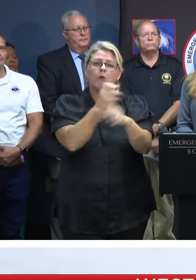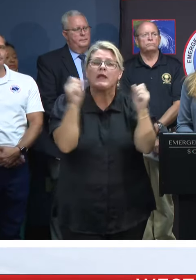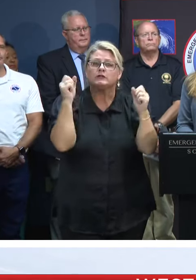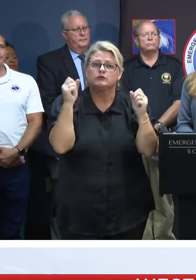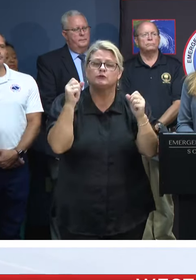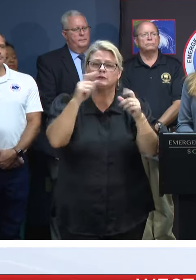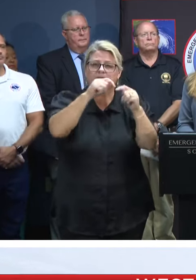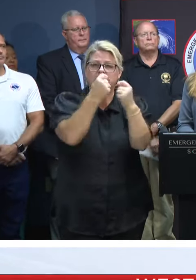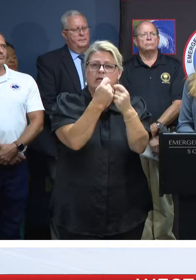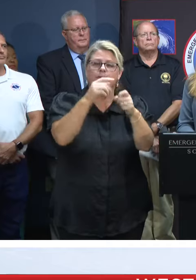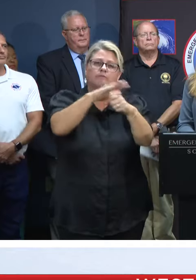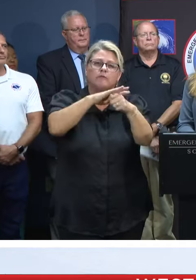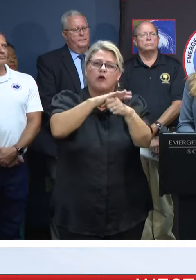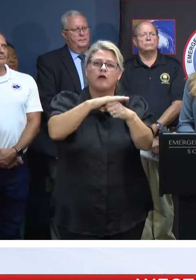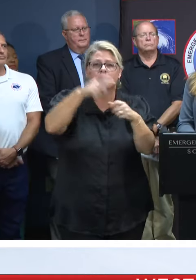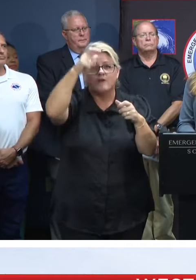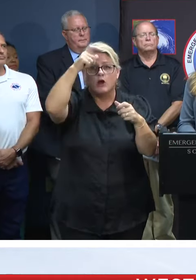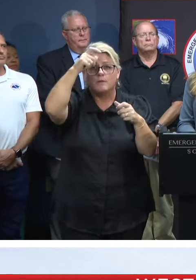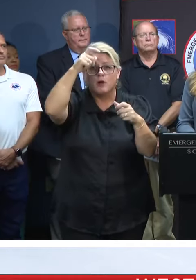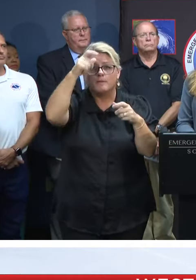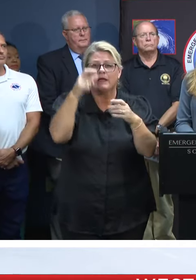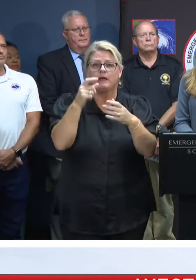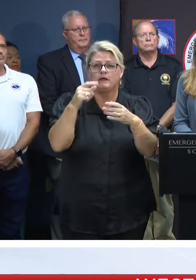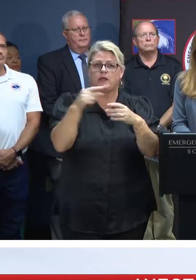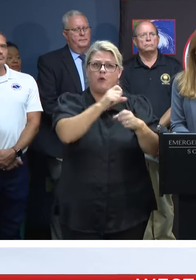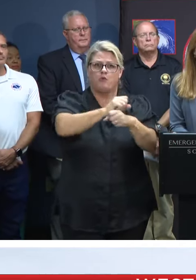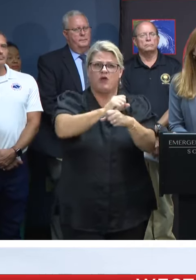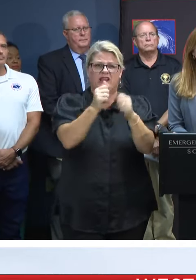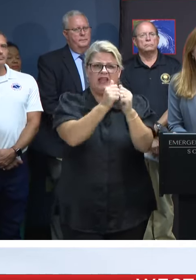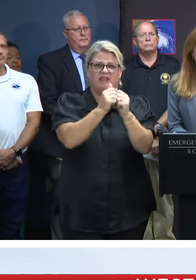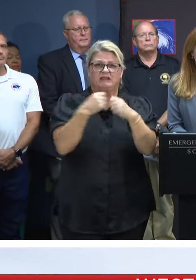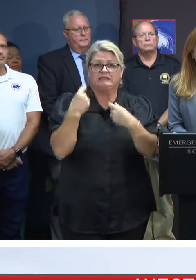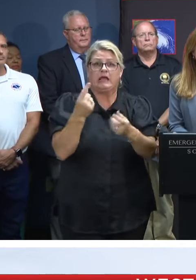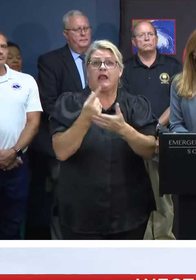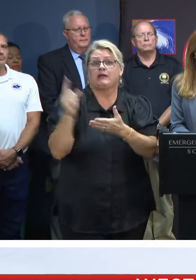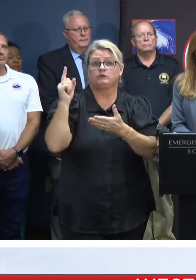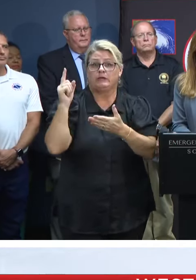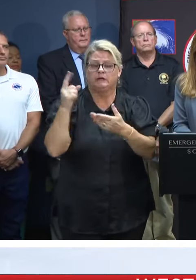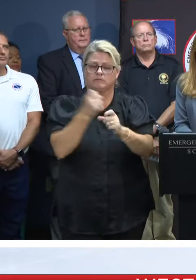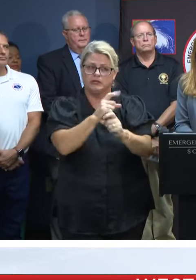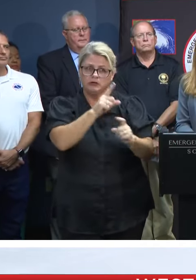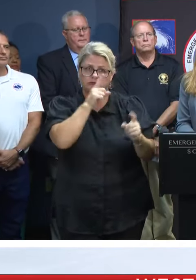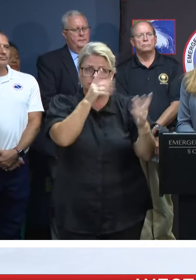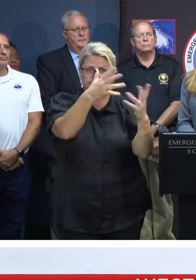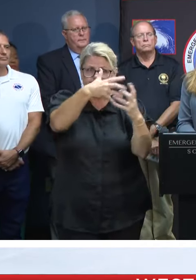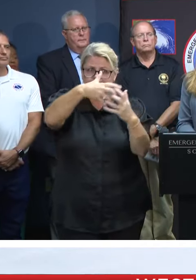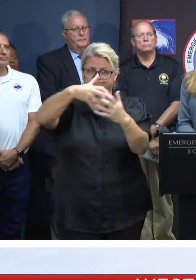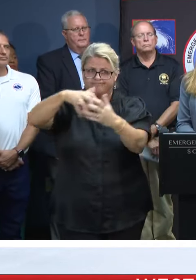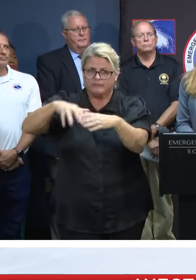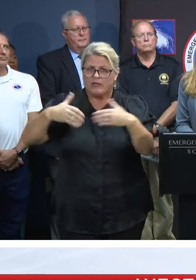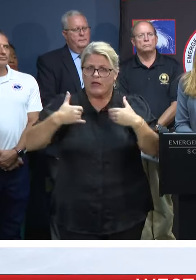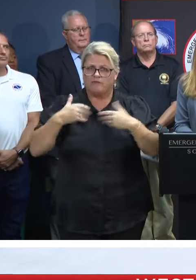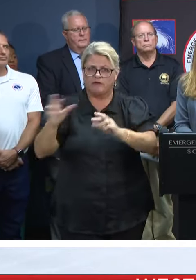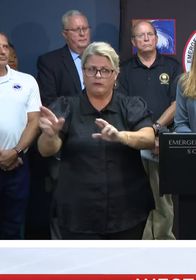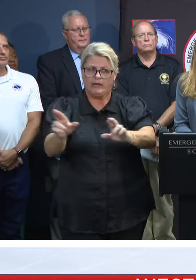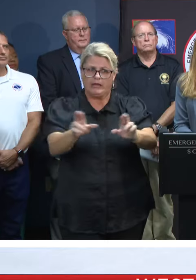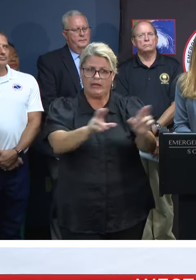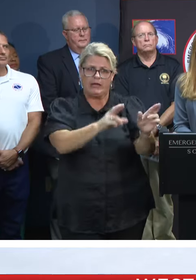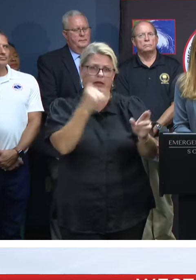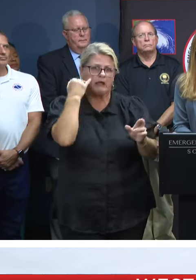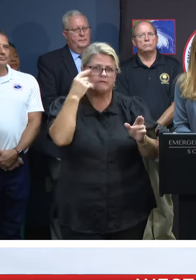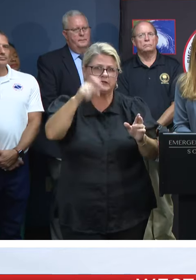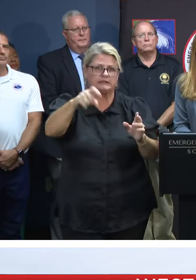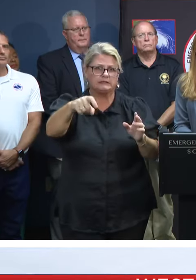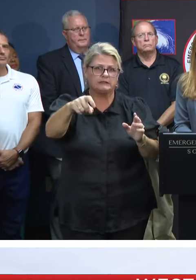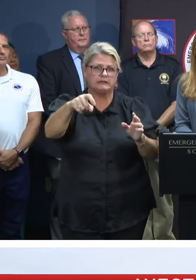departments since last week to ensure we have as many resources as we can to respond to